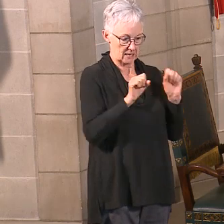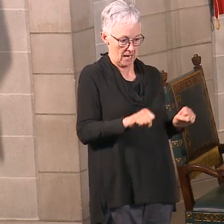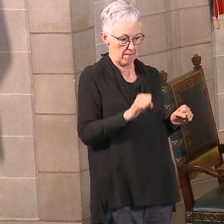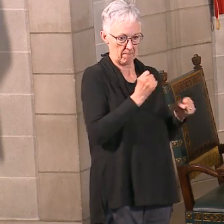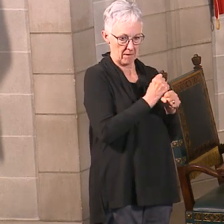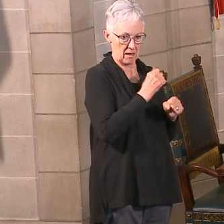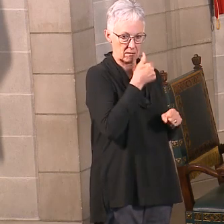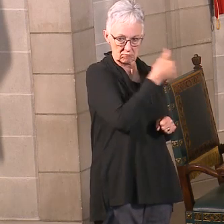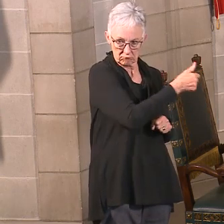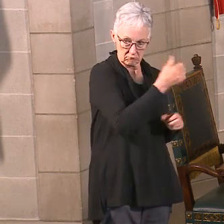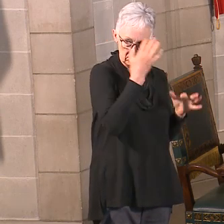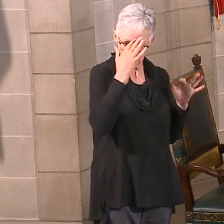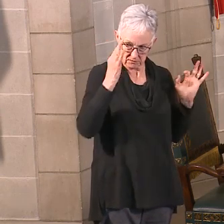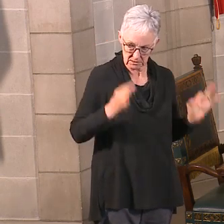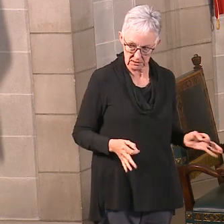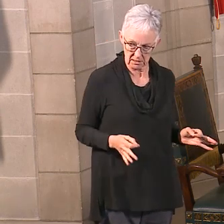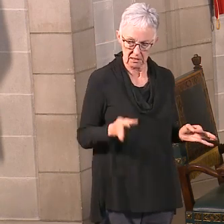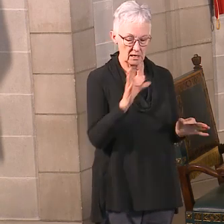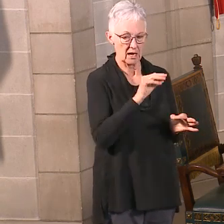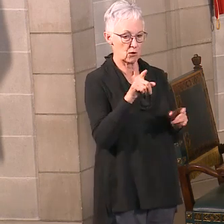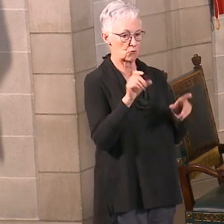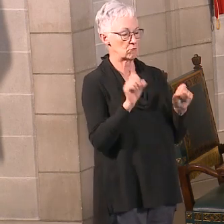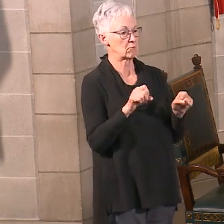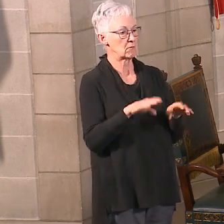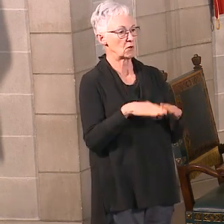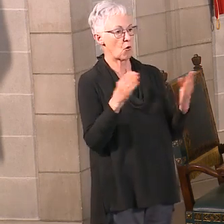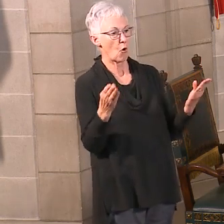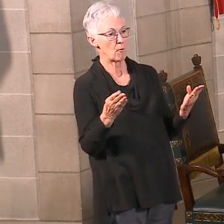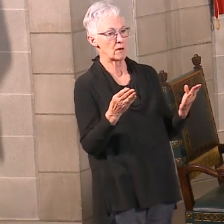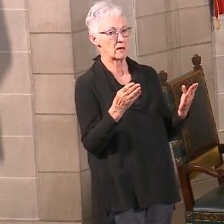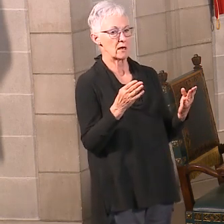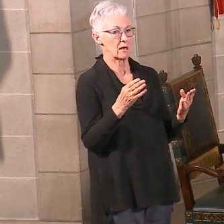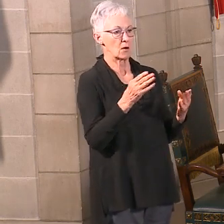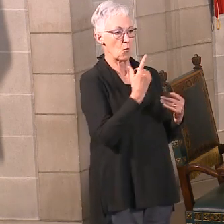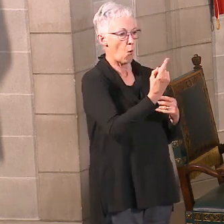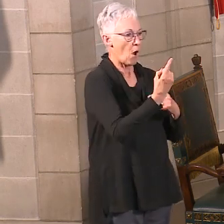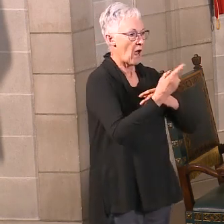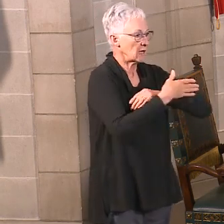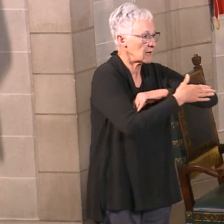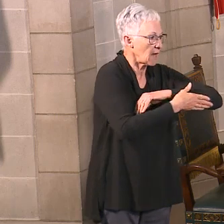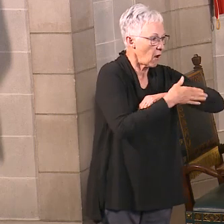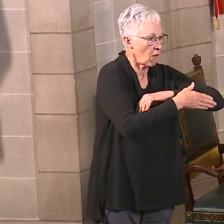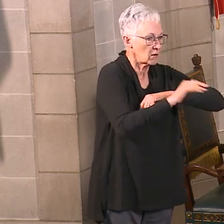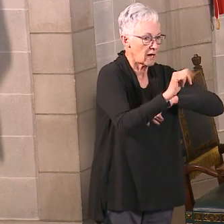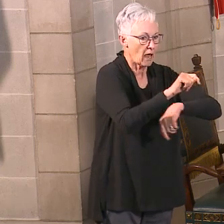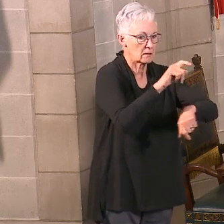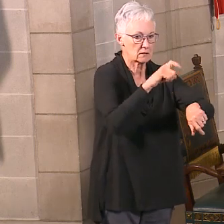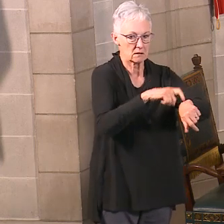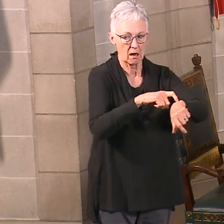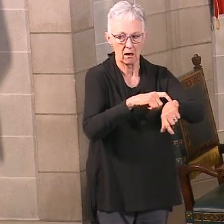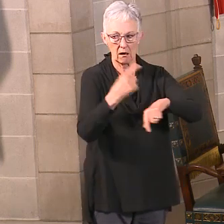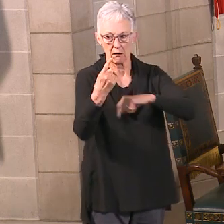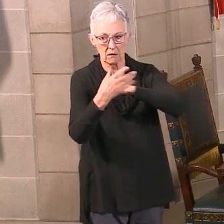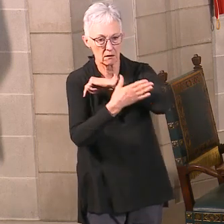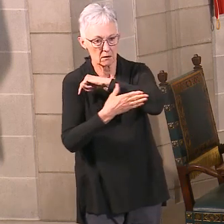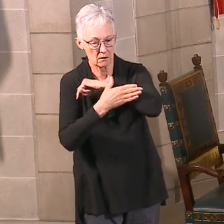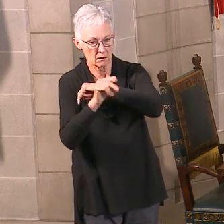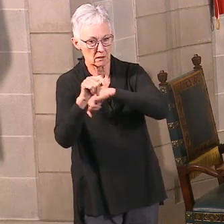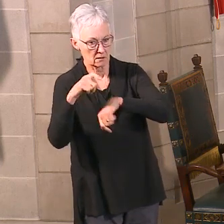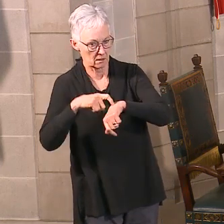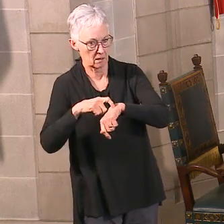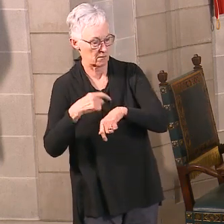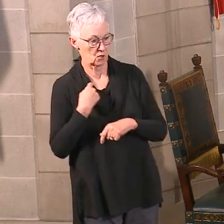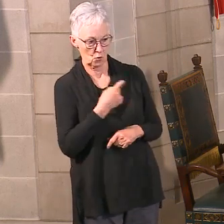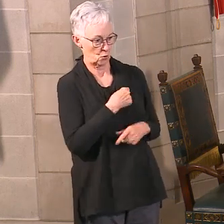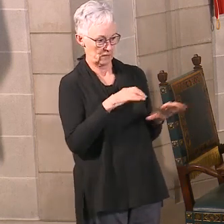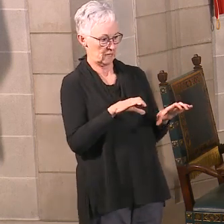process. We're definitely going be looking at, as you recall, we rolled out our direct-to-health measures in a phased-in way across the state. You can